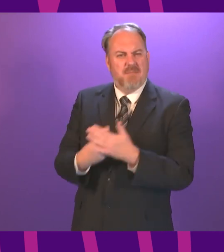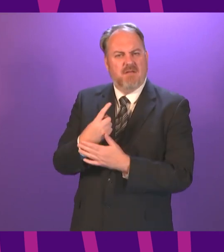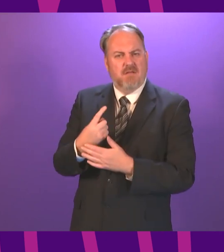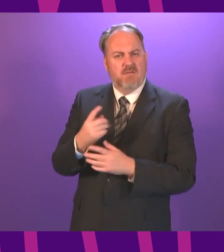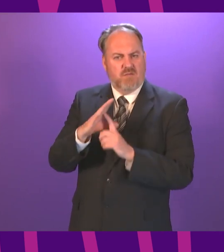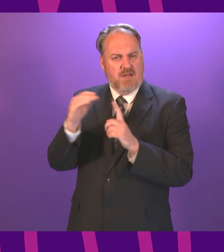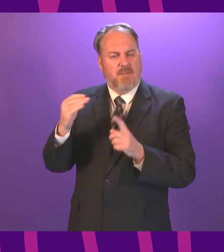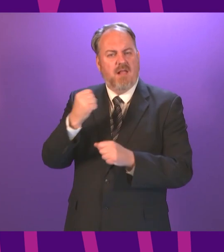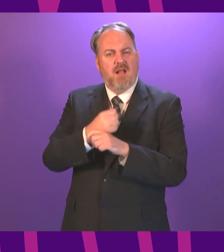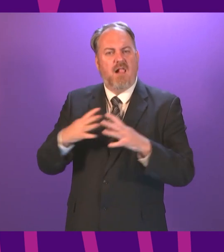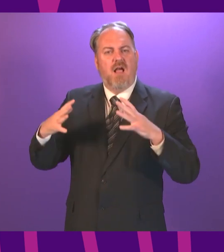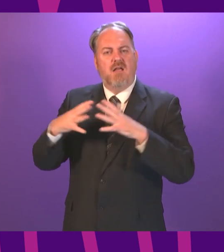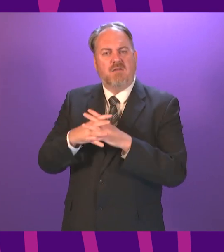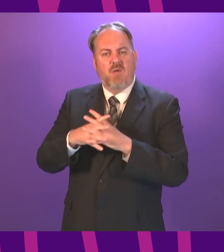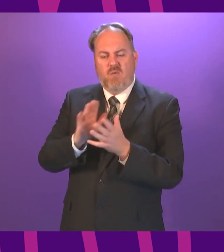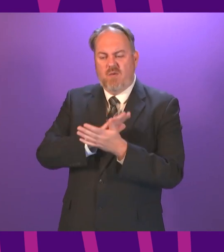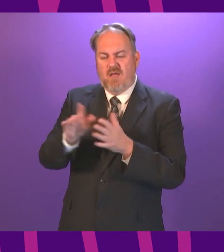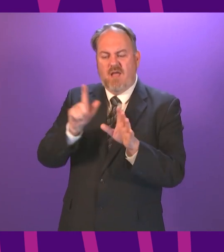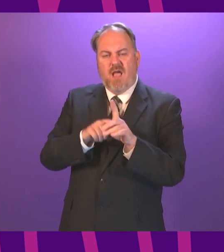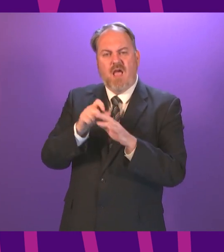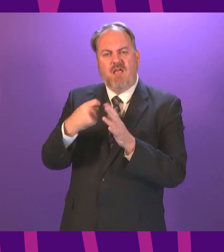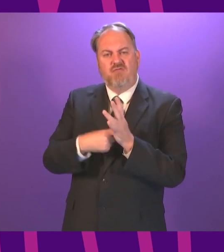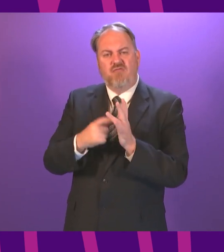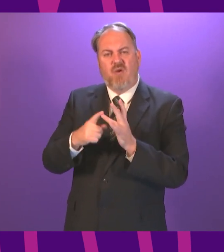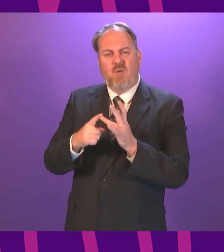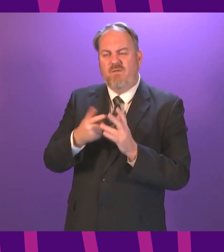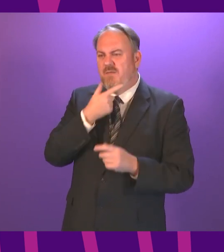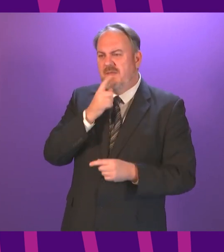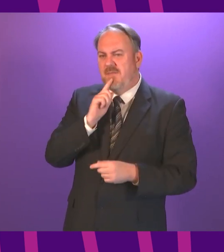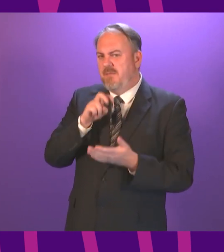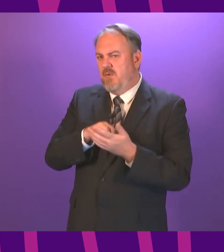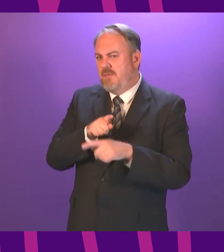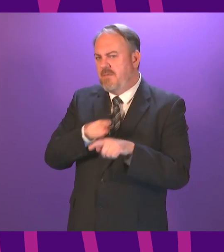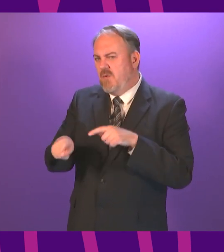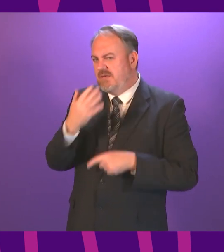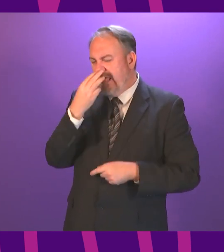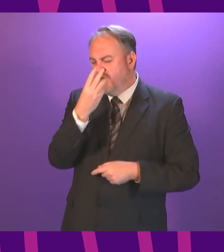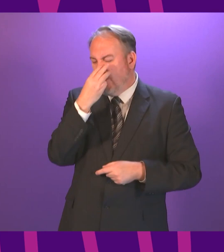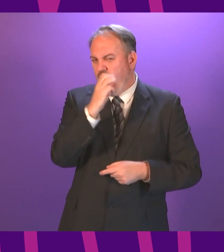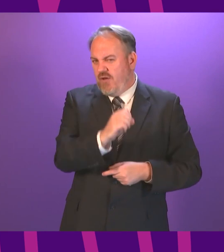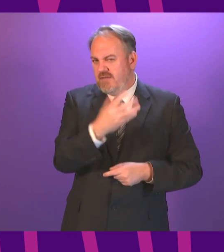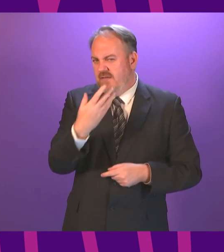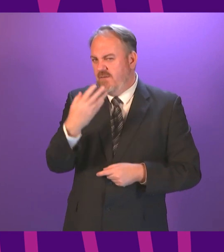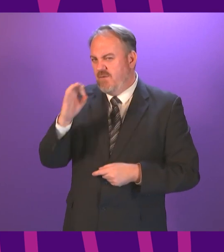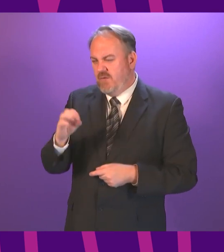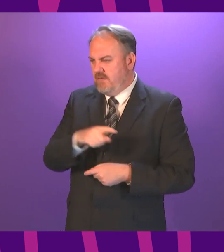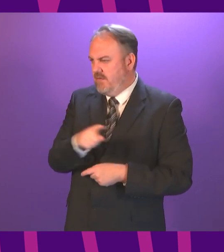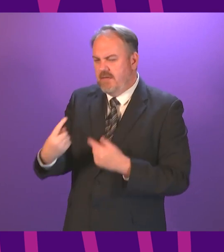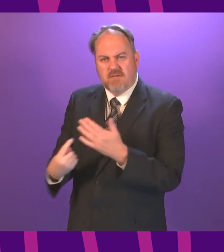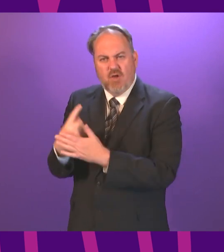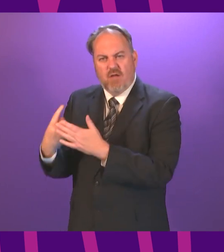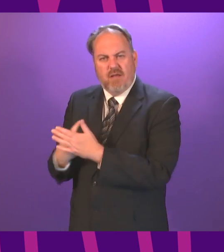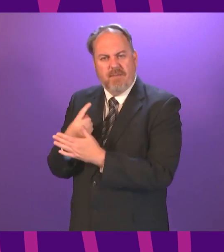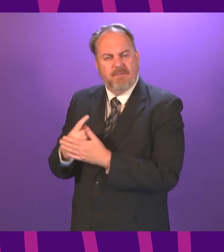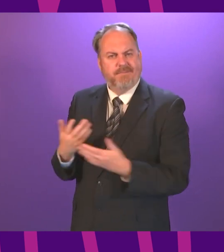hydro for people in their 30s and their 40s. Cabinet Secretary, is it time to look at an online registration system for all